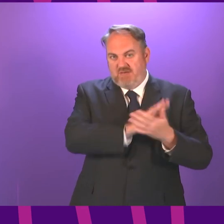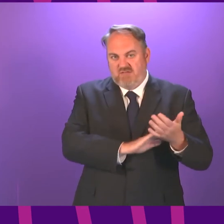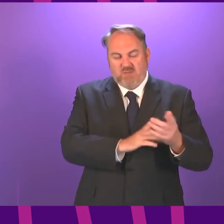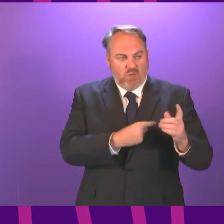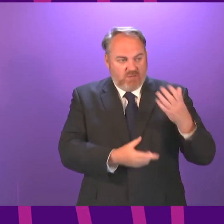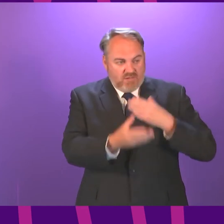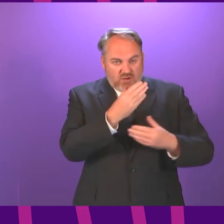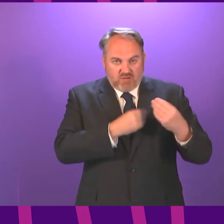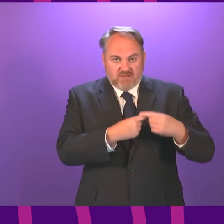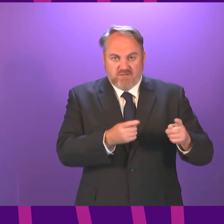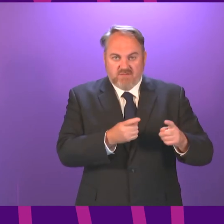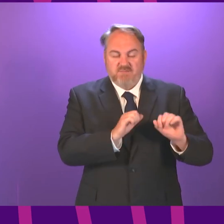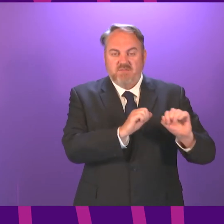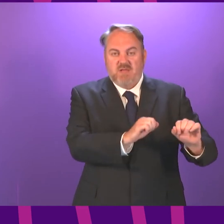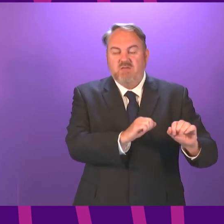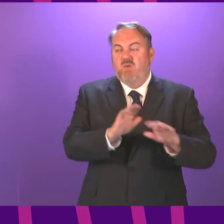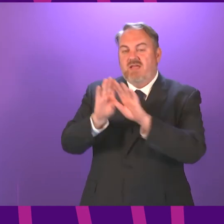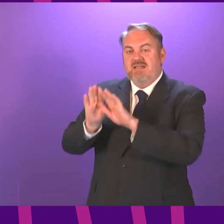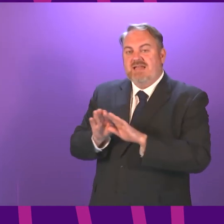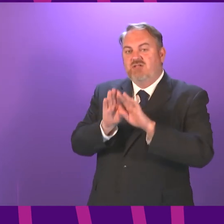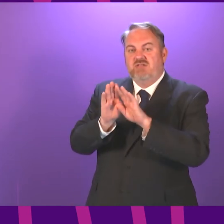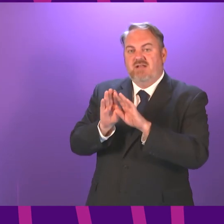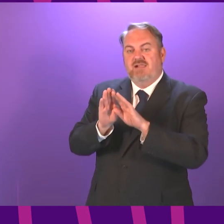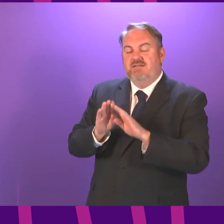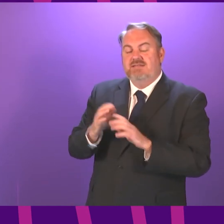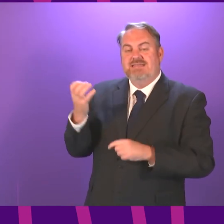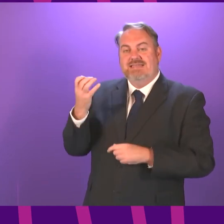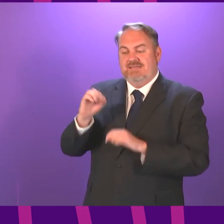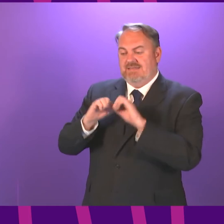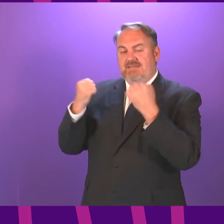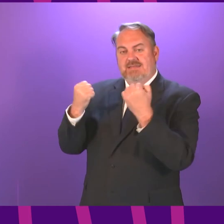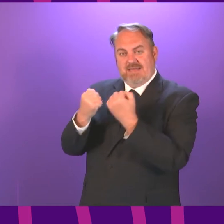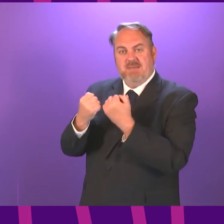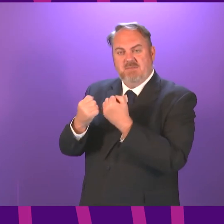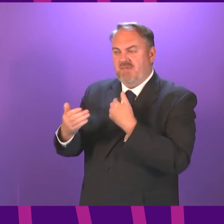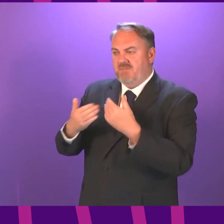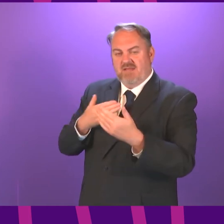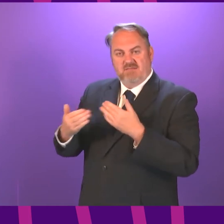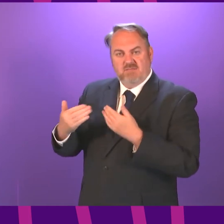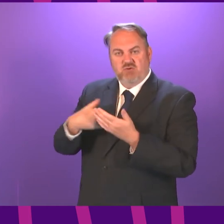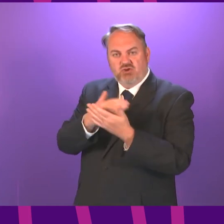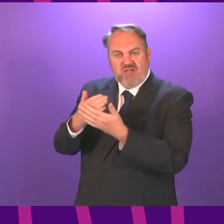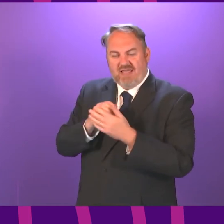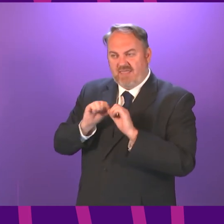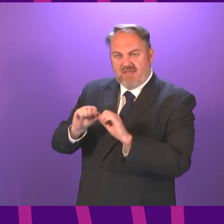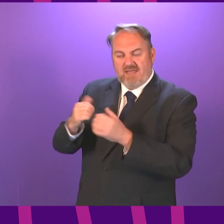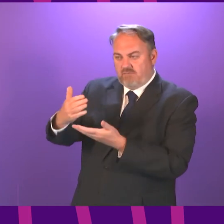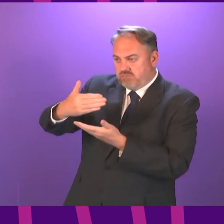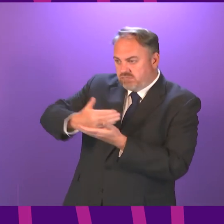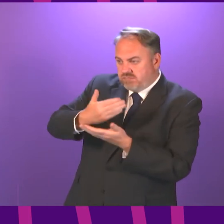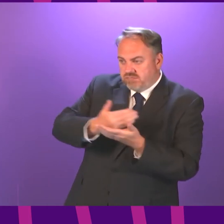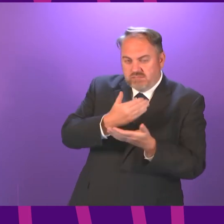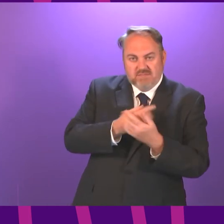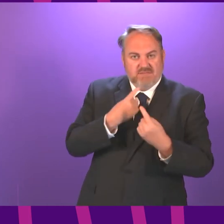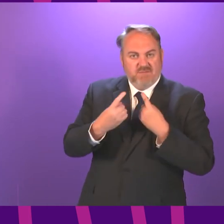activity and the National Incident Management Team provides regular opportunity for each of the 14 health boards to share experience to Sarah